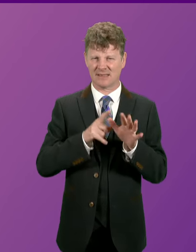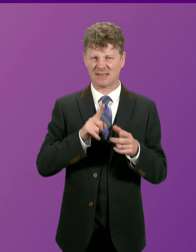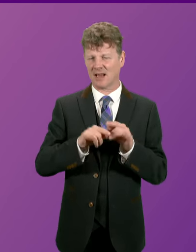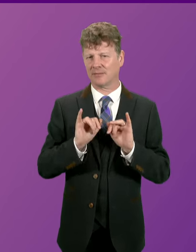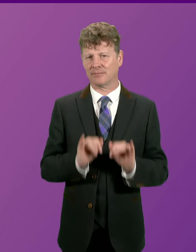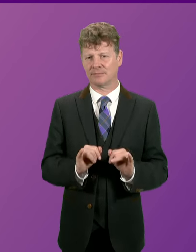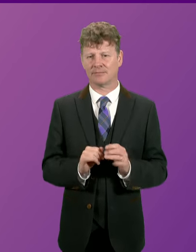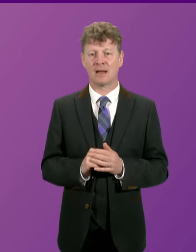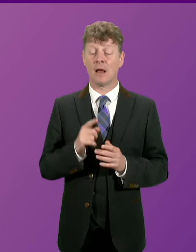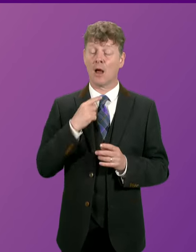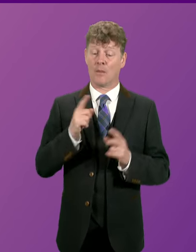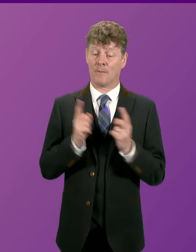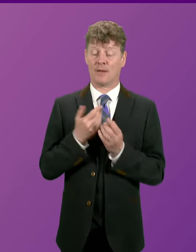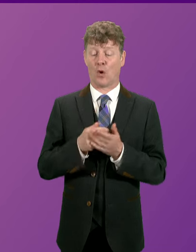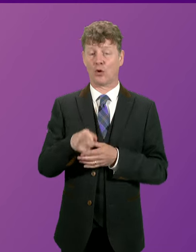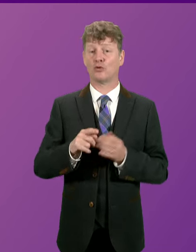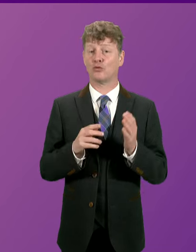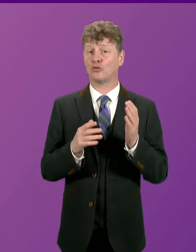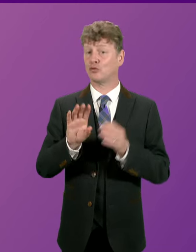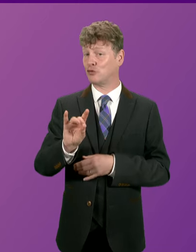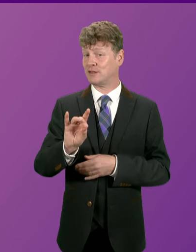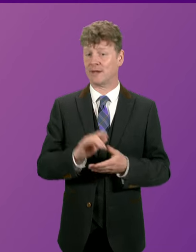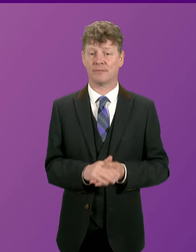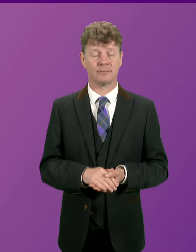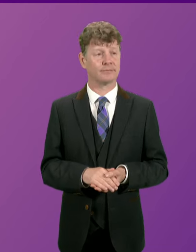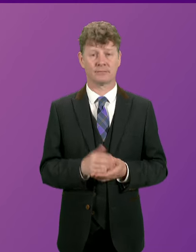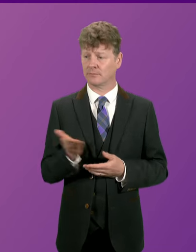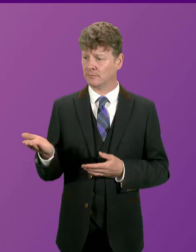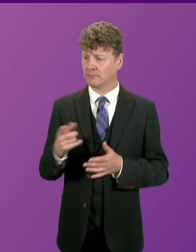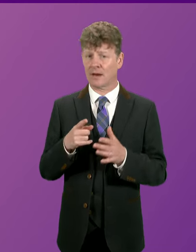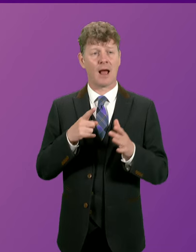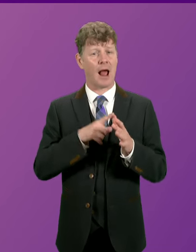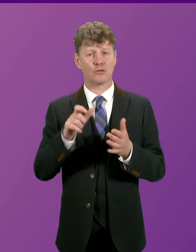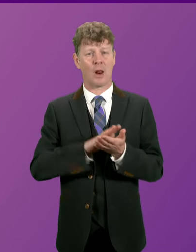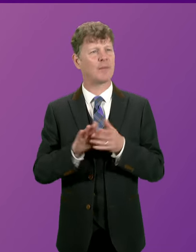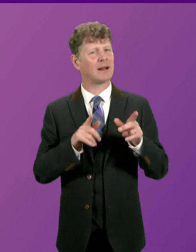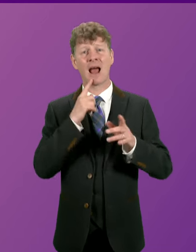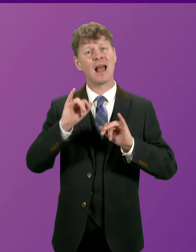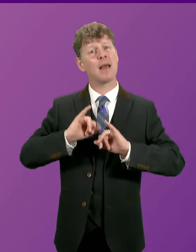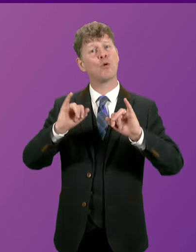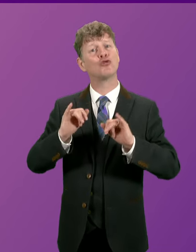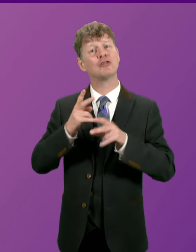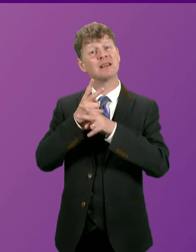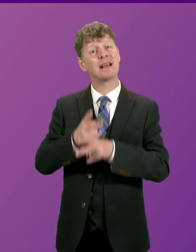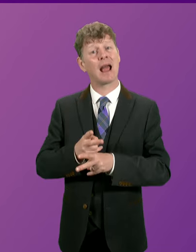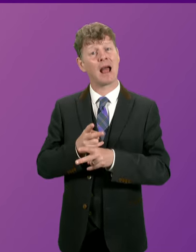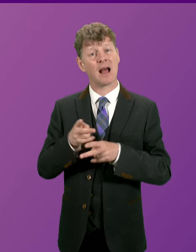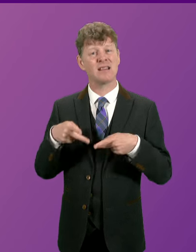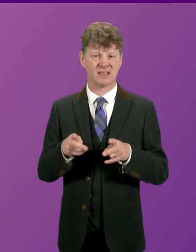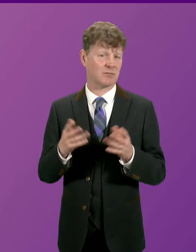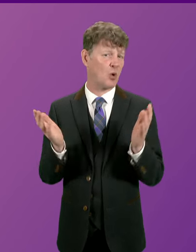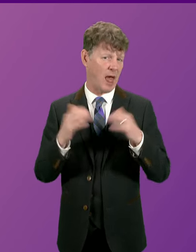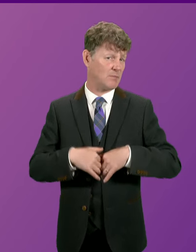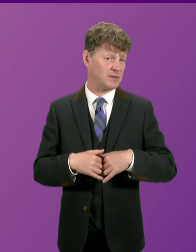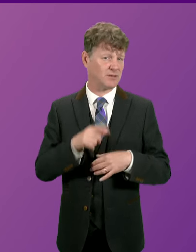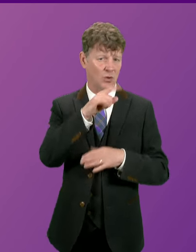Cabinet will next meet on Tuesday. Alex Cole-Hamilton. Presiding officer, the emergency care system collapsed on Sky last